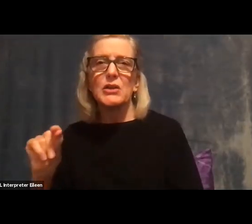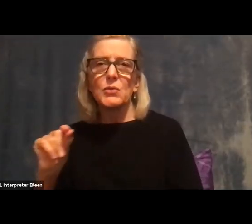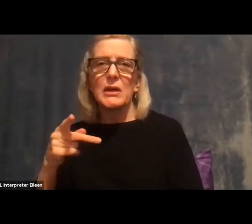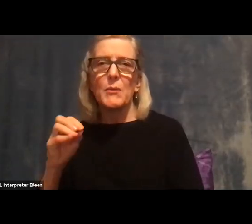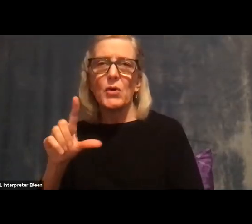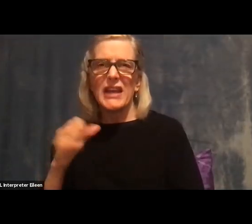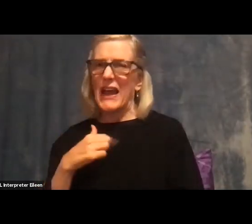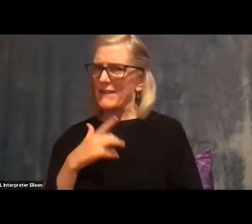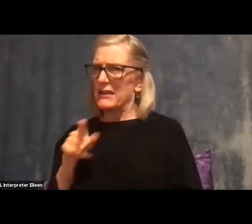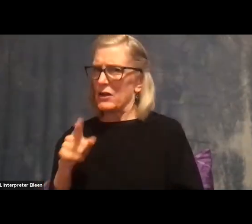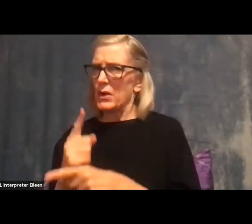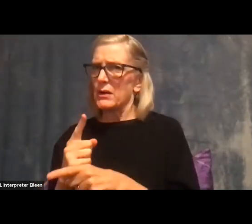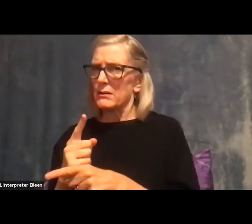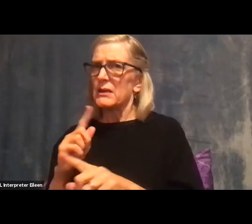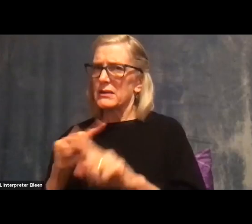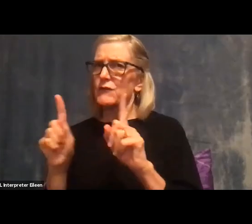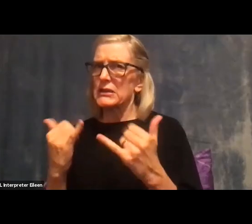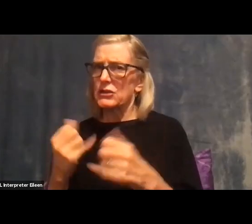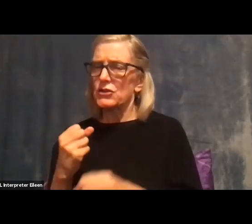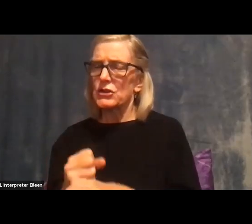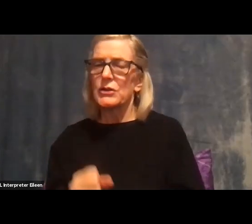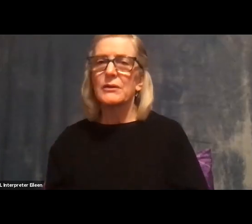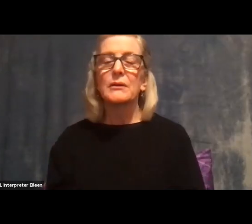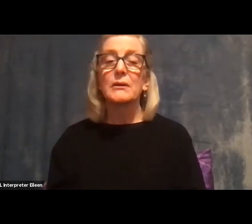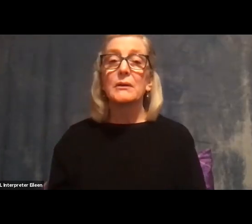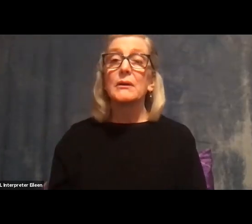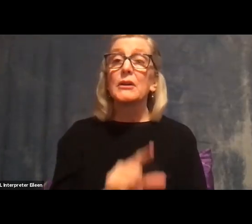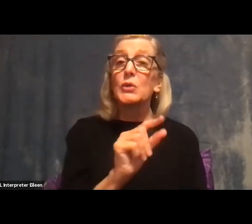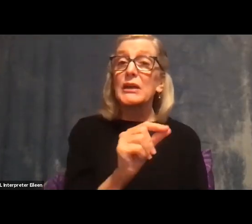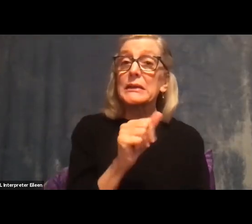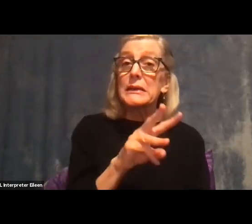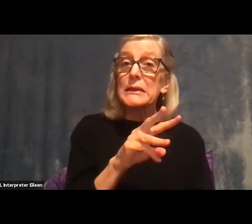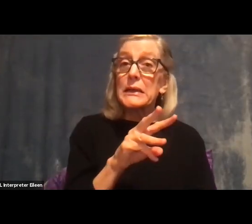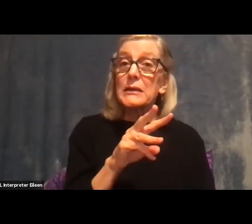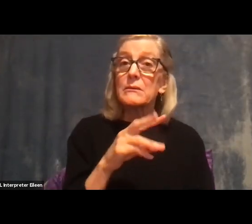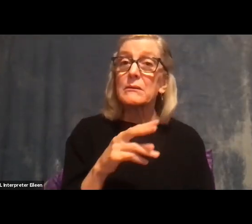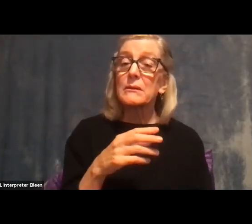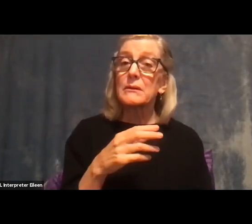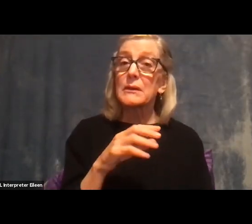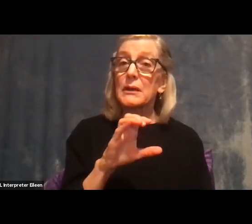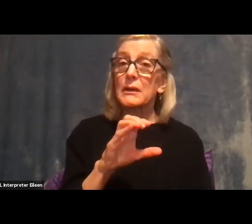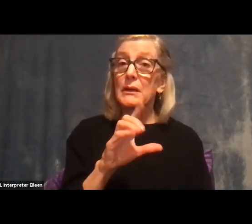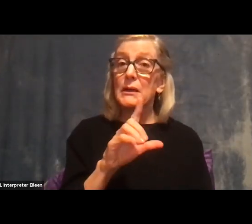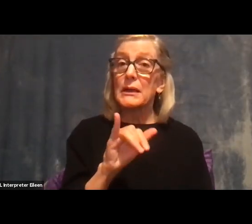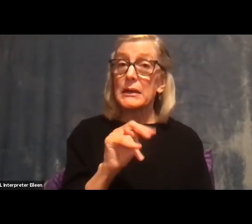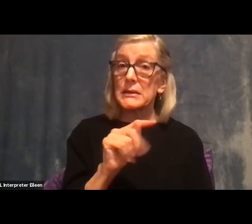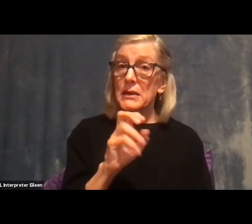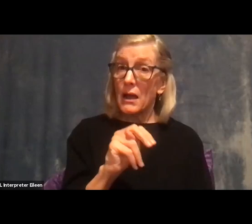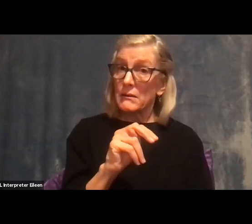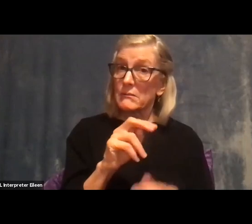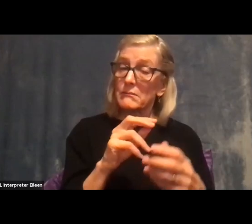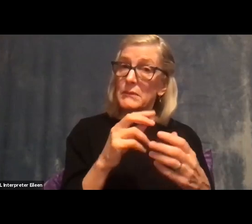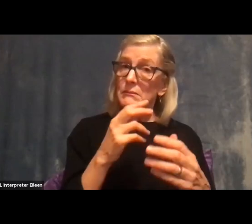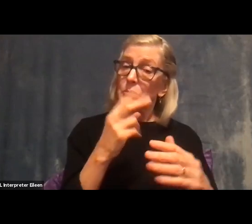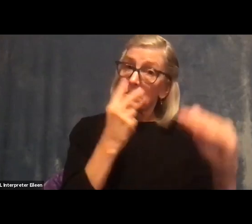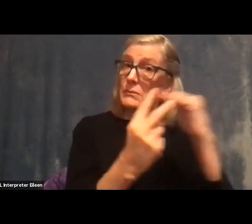correctly predict that Hillary Clinton would win the national popular vote. And most reputable polling firms did accurately predict that final national